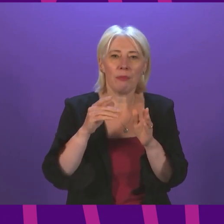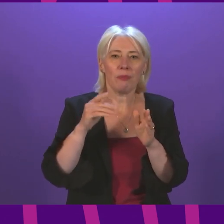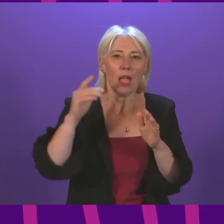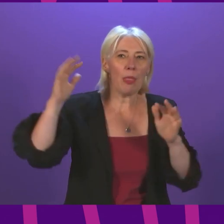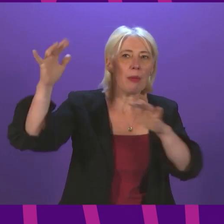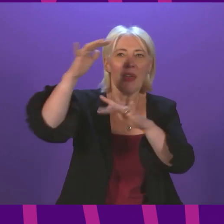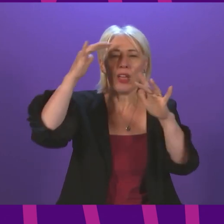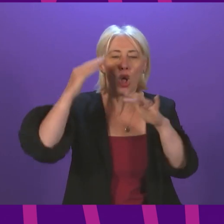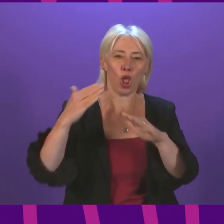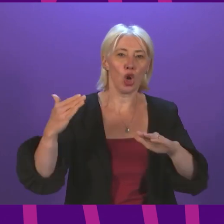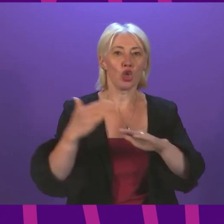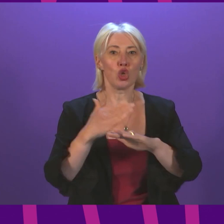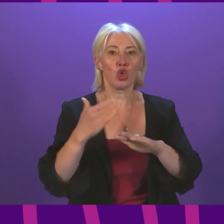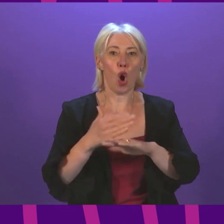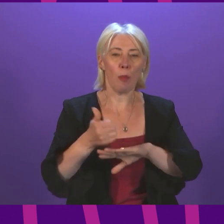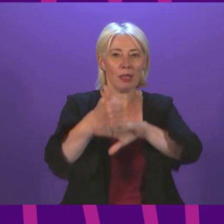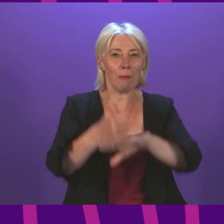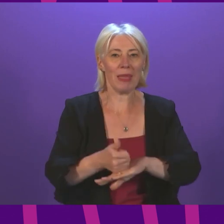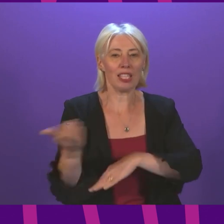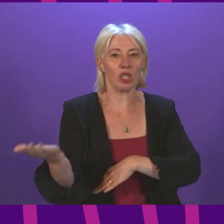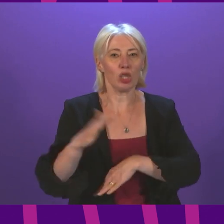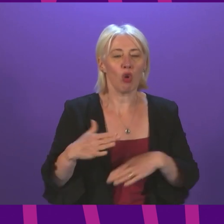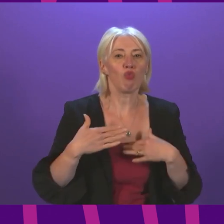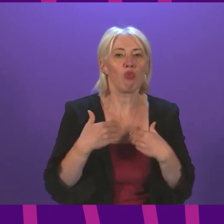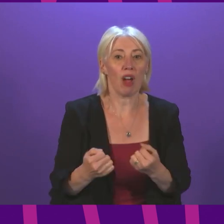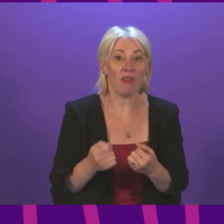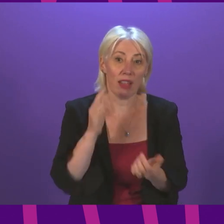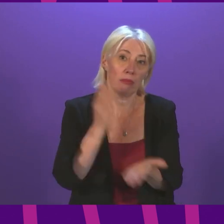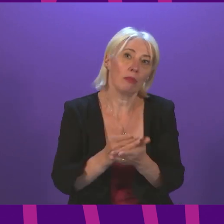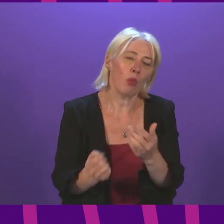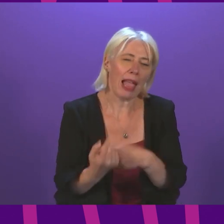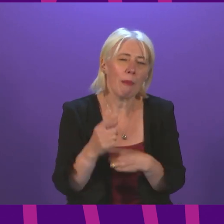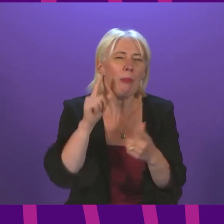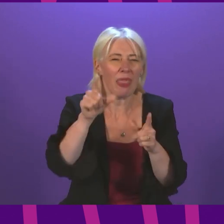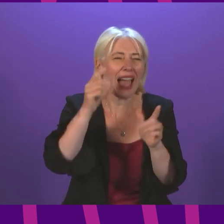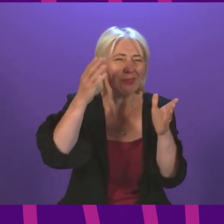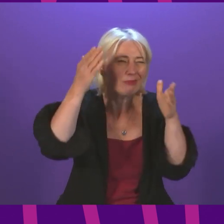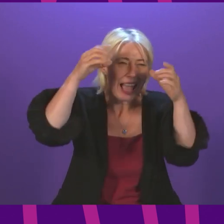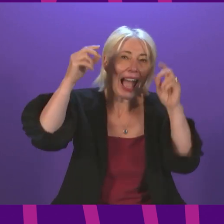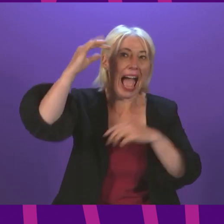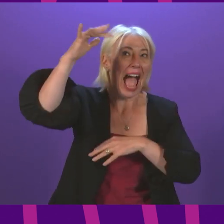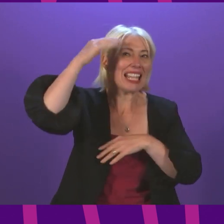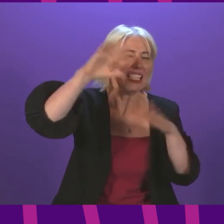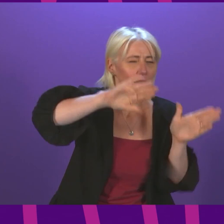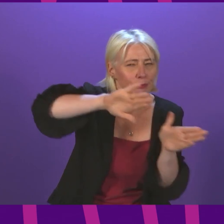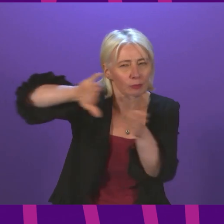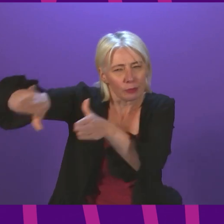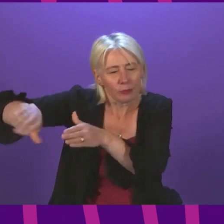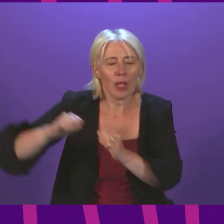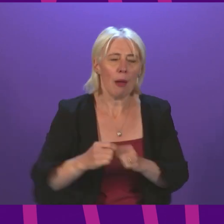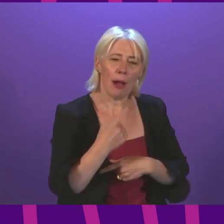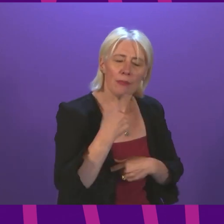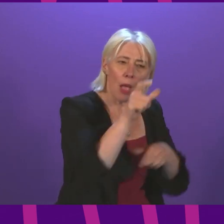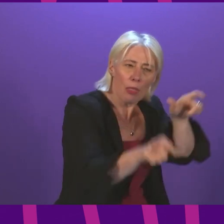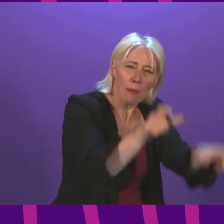mythical jobs-based recovery is actually going to see any kind of fruition. What does he say to those on universal